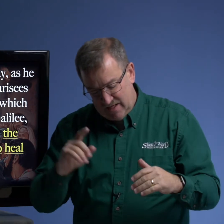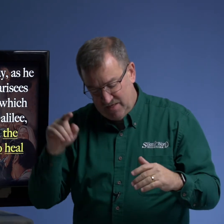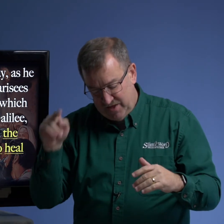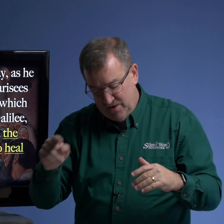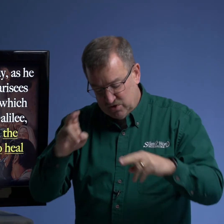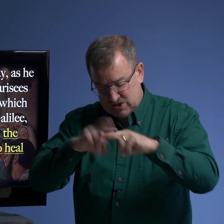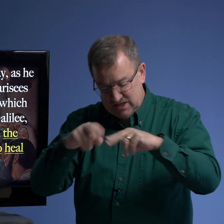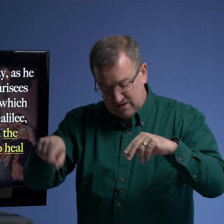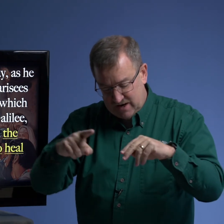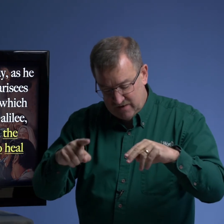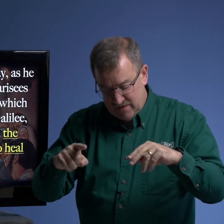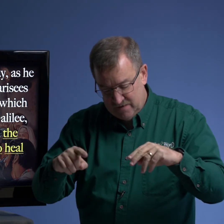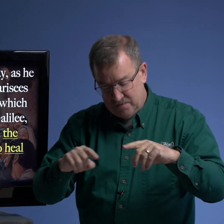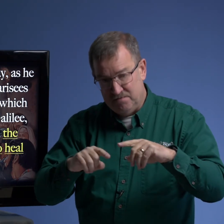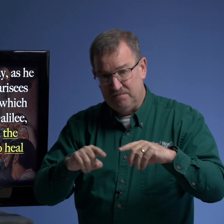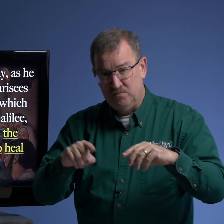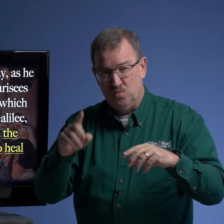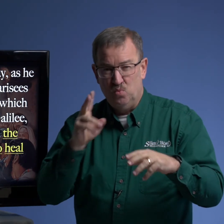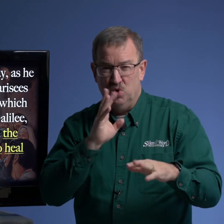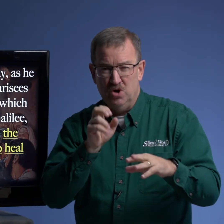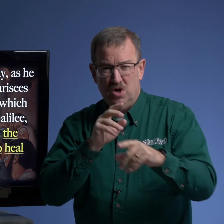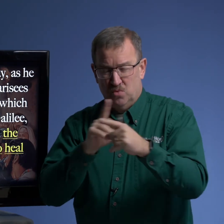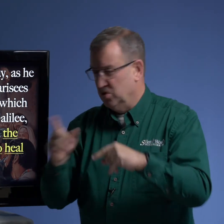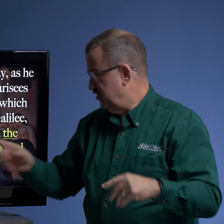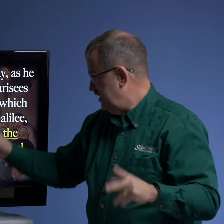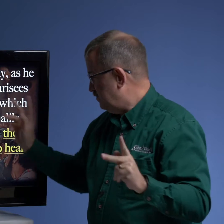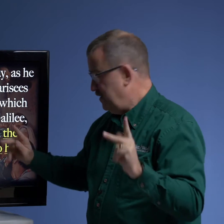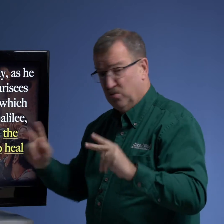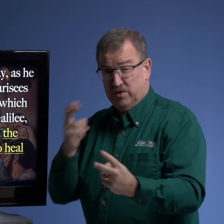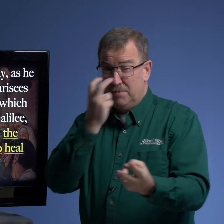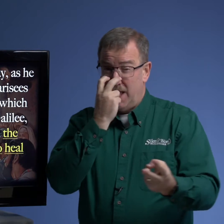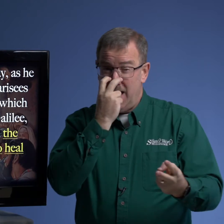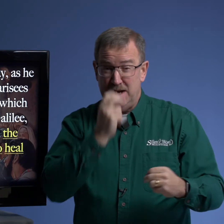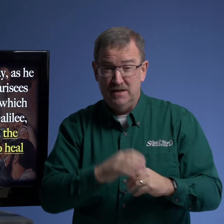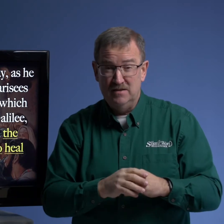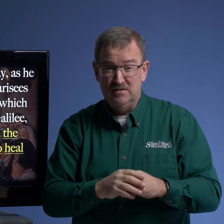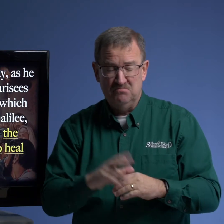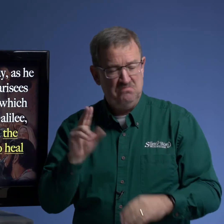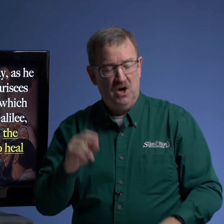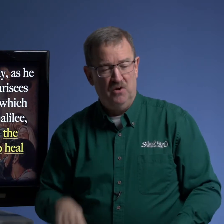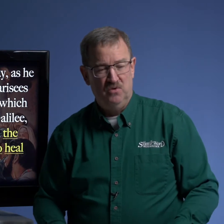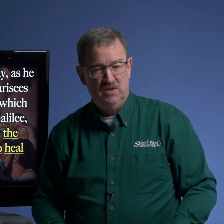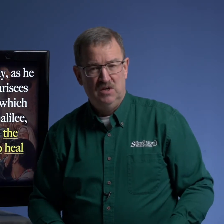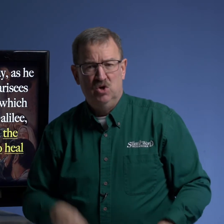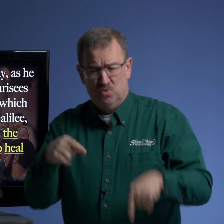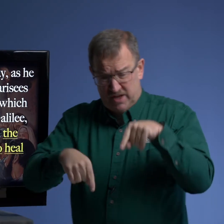they were sitting there were were these people were they blind no were they